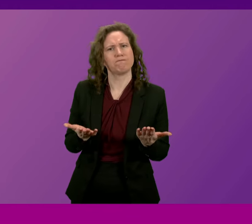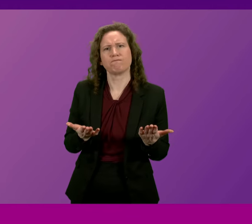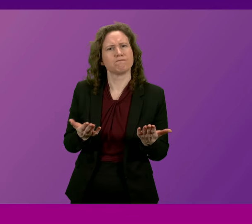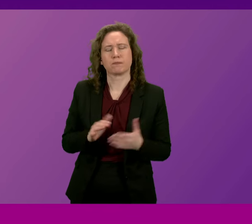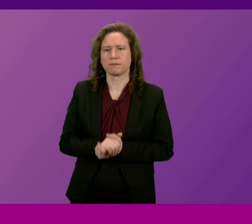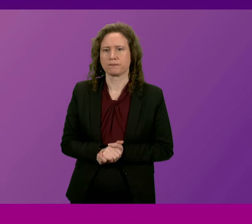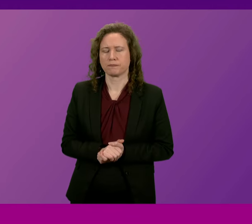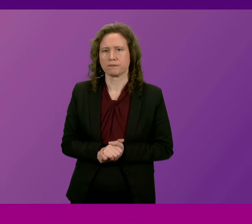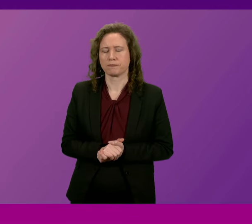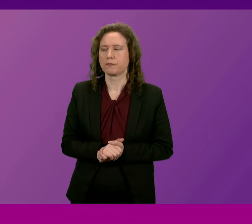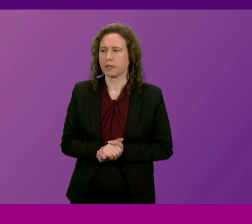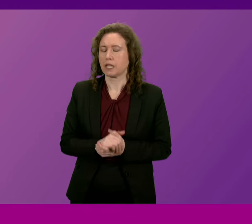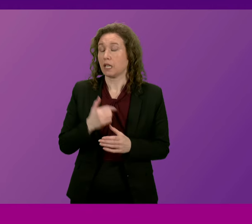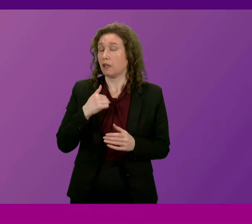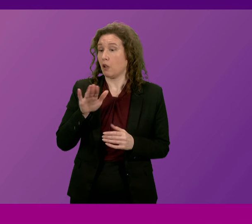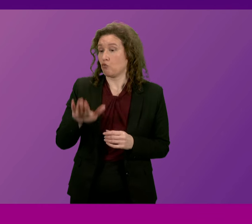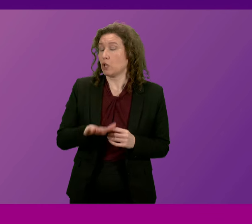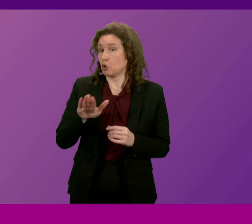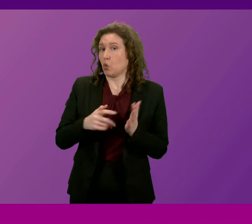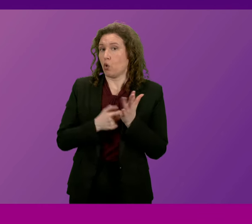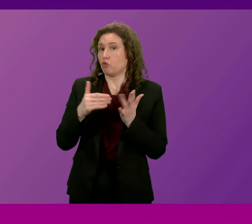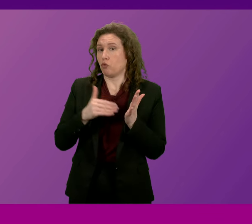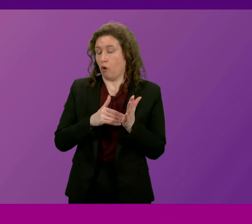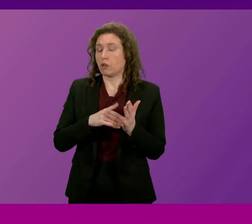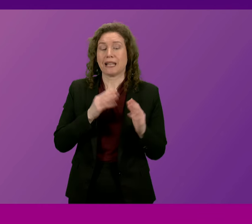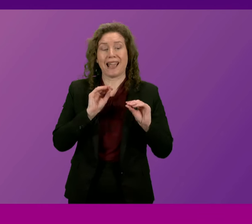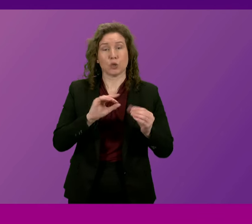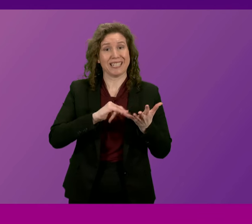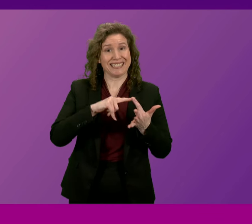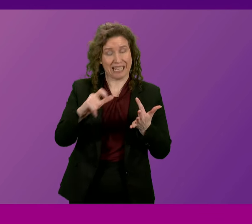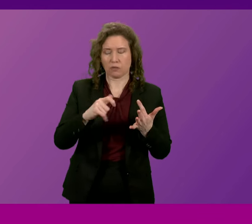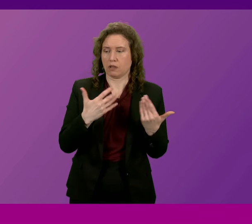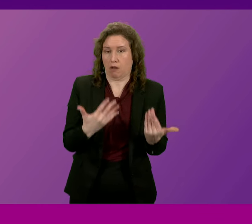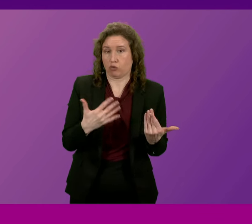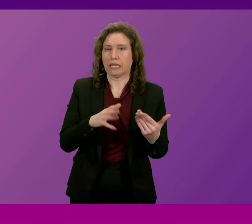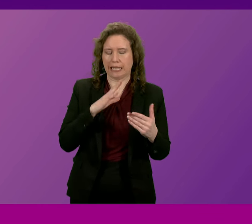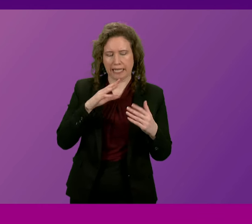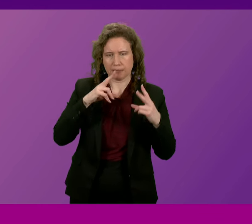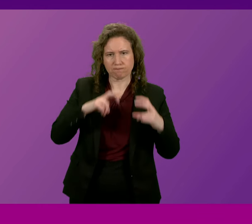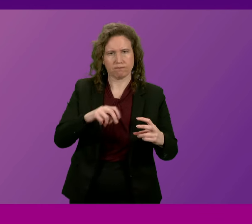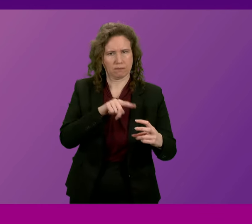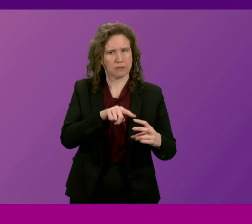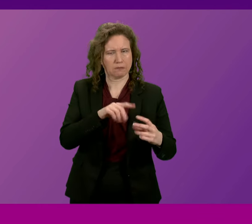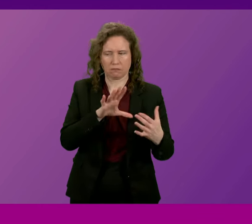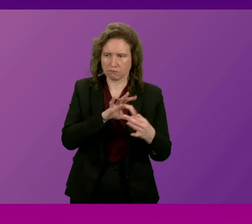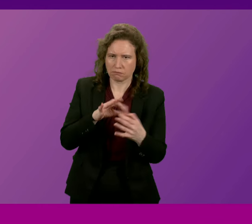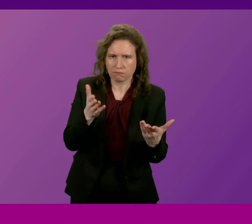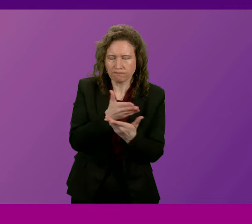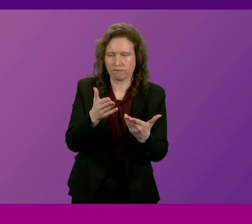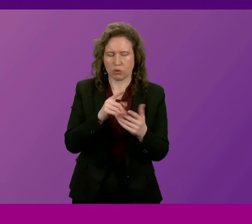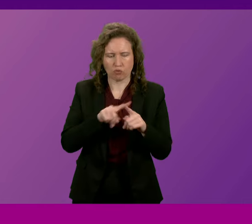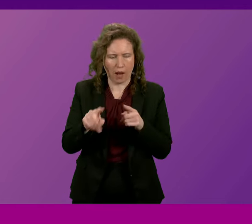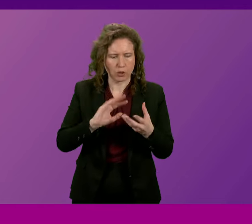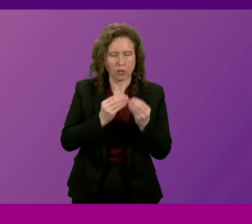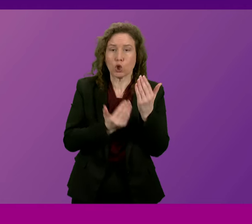on the record today. I can assure her that the Education Secretary is actively engaged on this question in relation to the formulation of